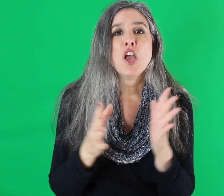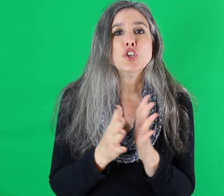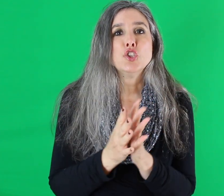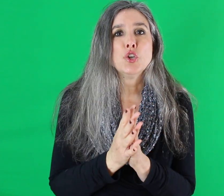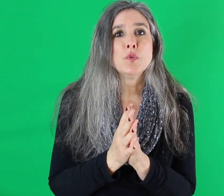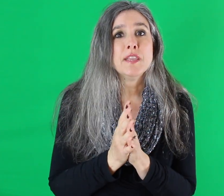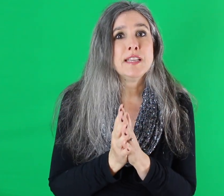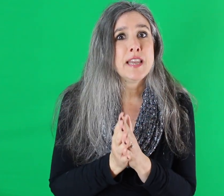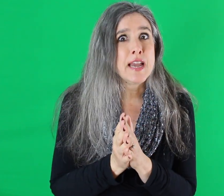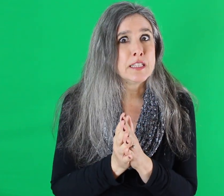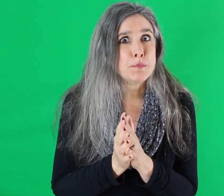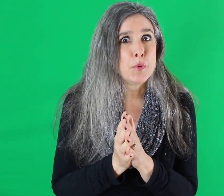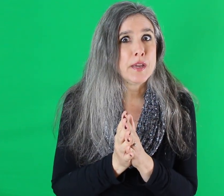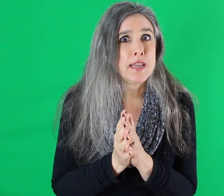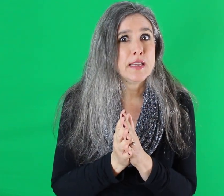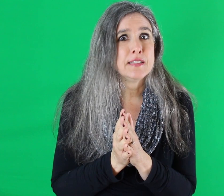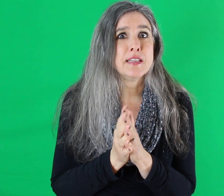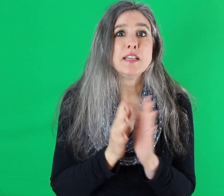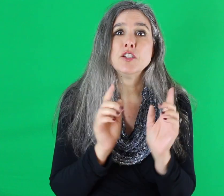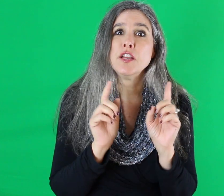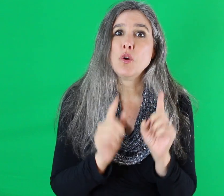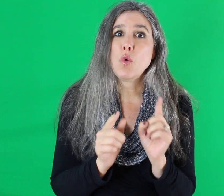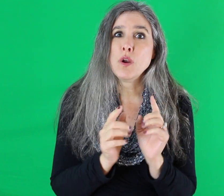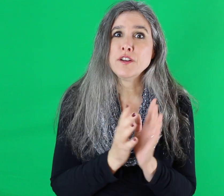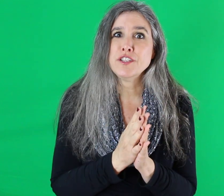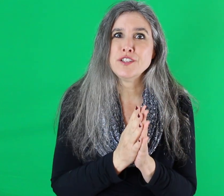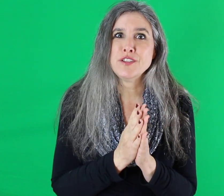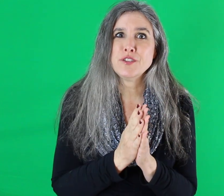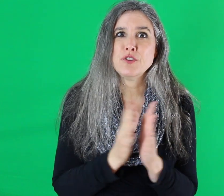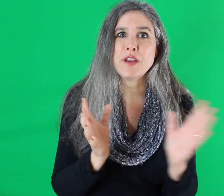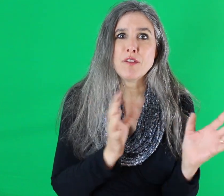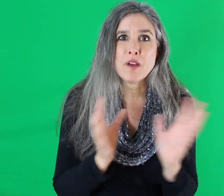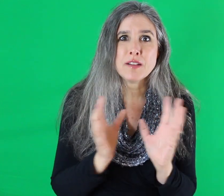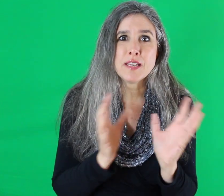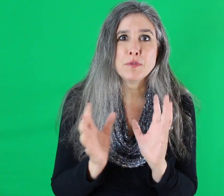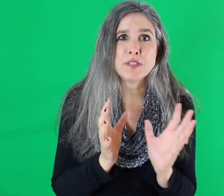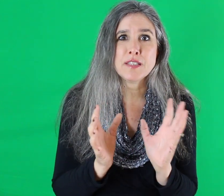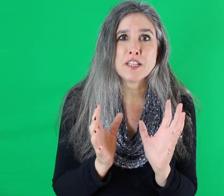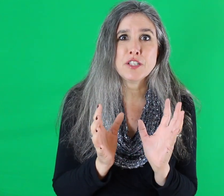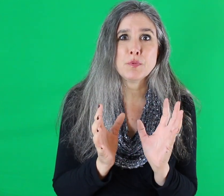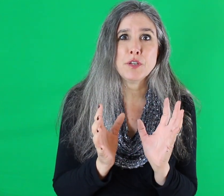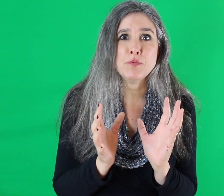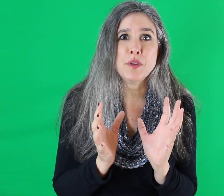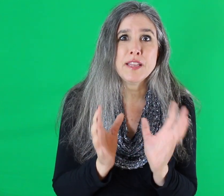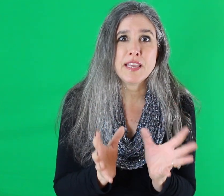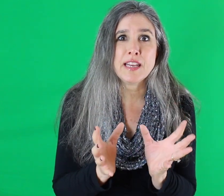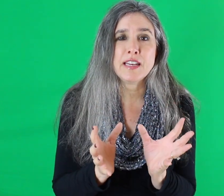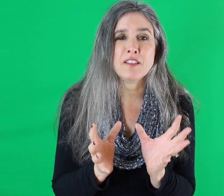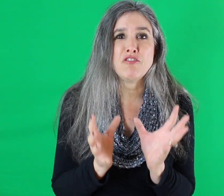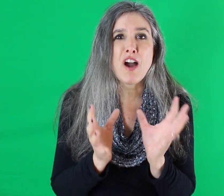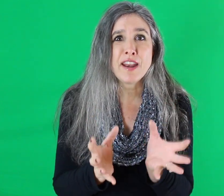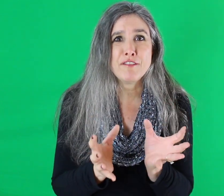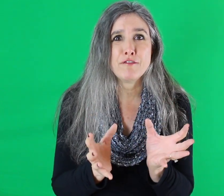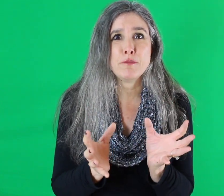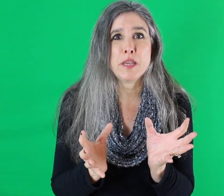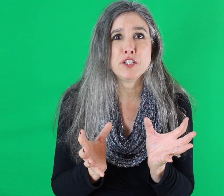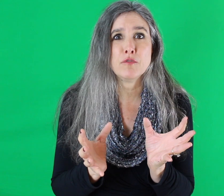So the next point is that in order to do those great roundtable discussions where you're really getting a lot of information